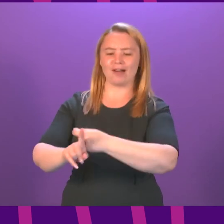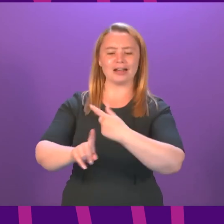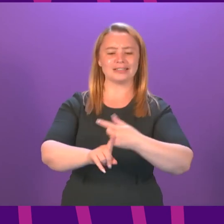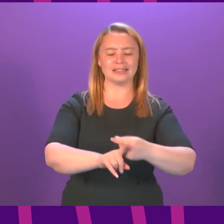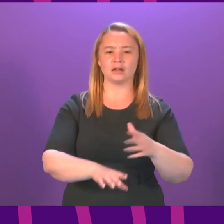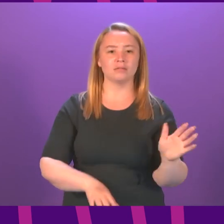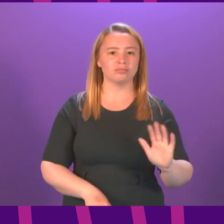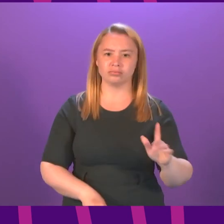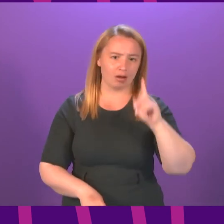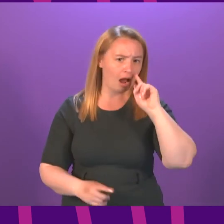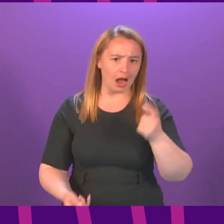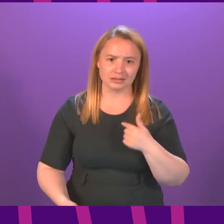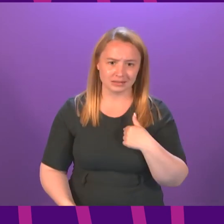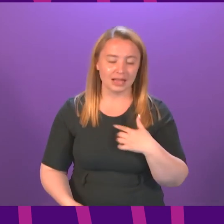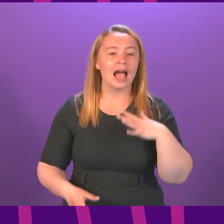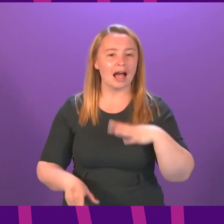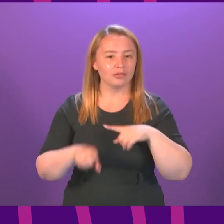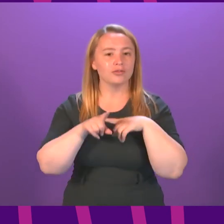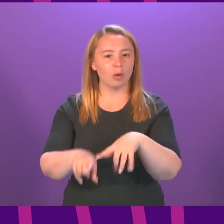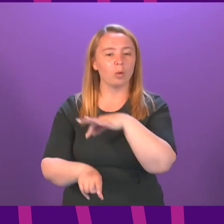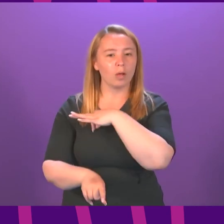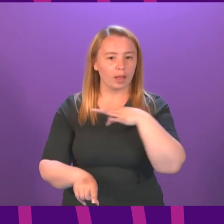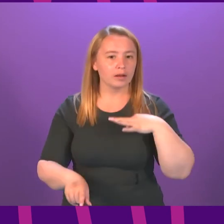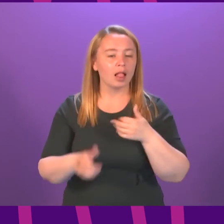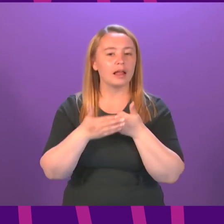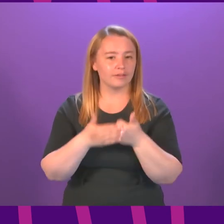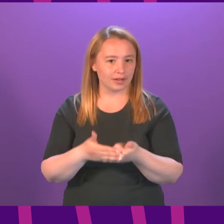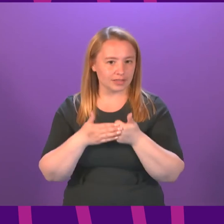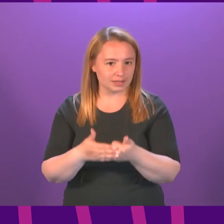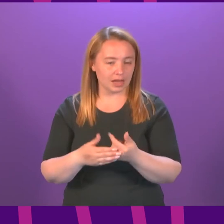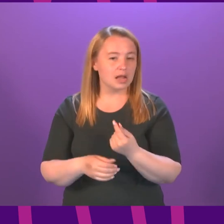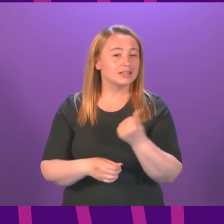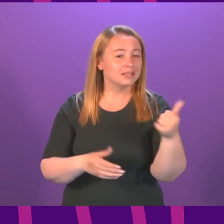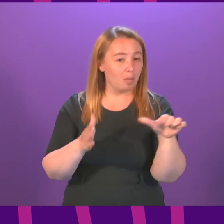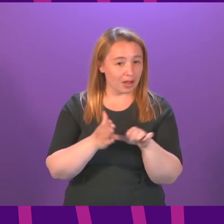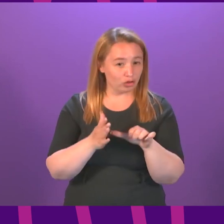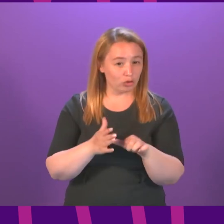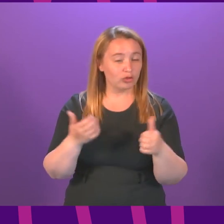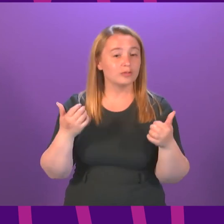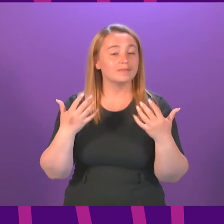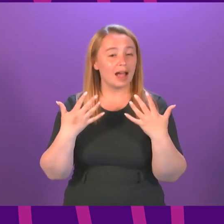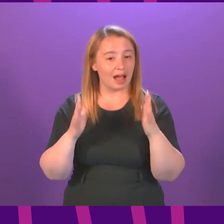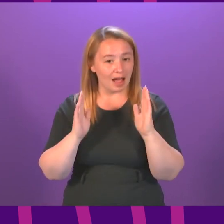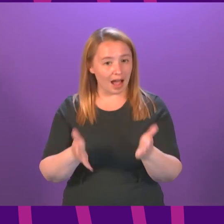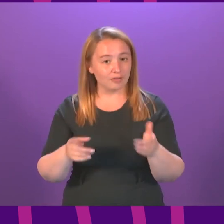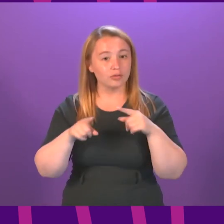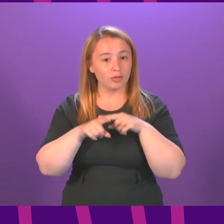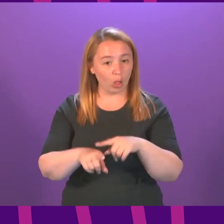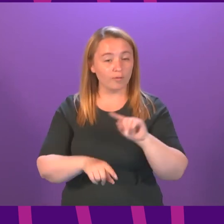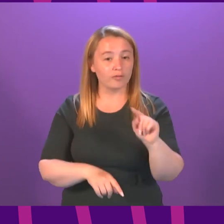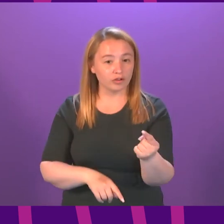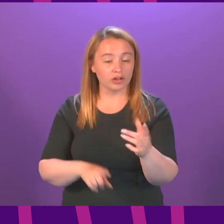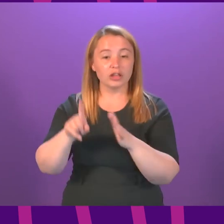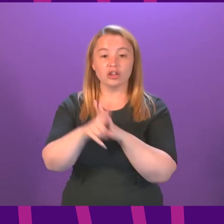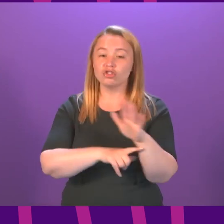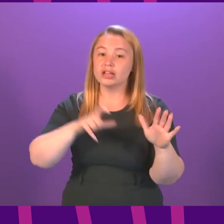really important there's a couple of issues that we have to await first of those is the JCVI advice they will